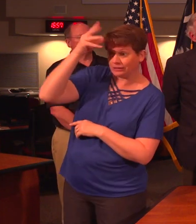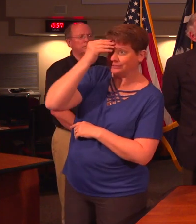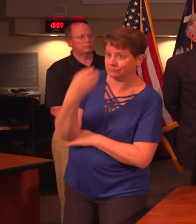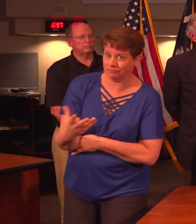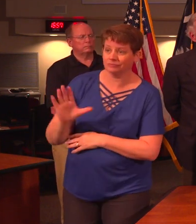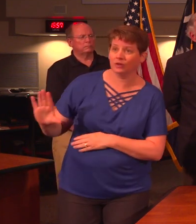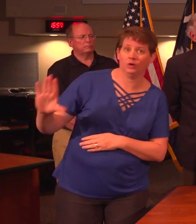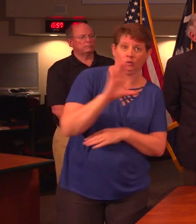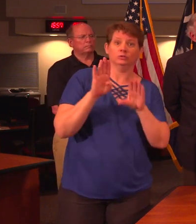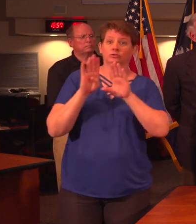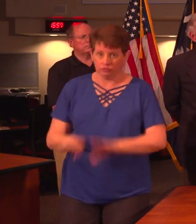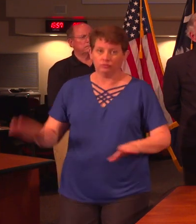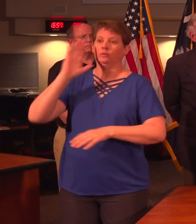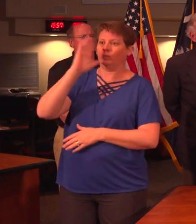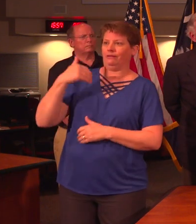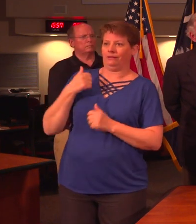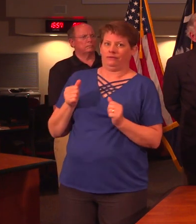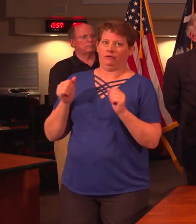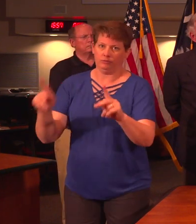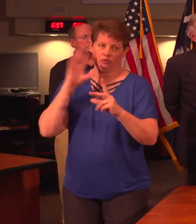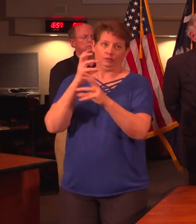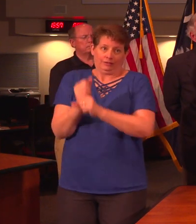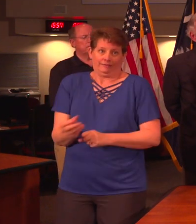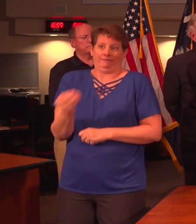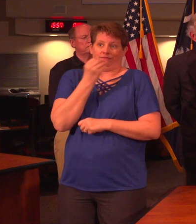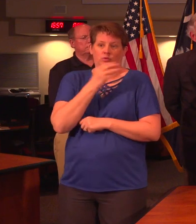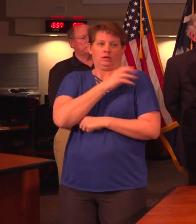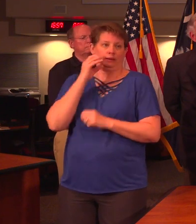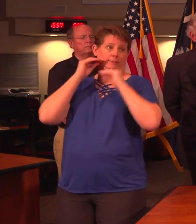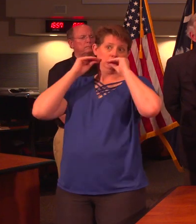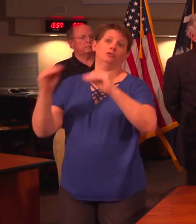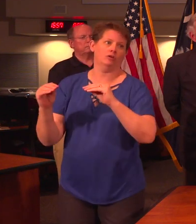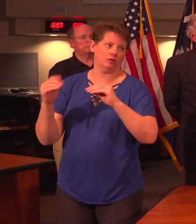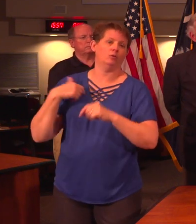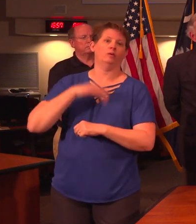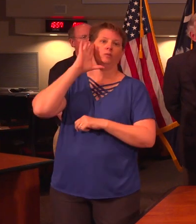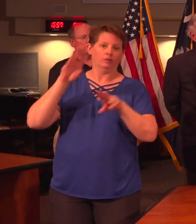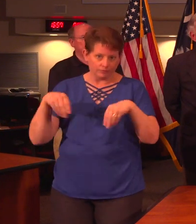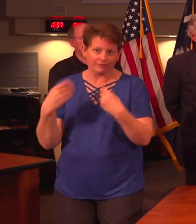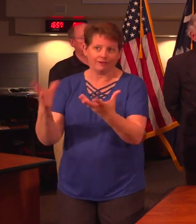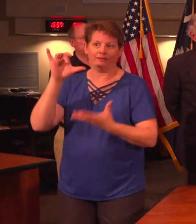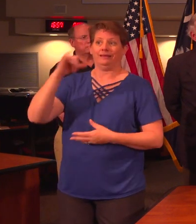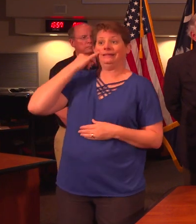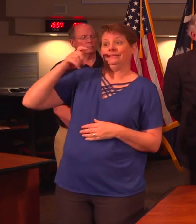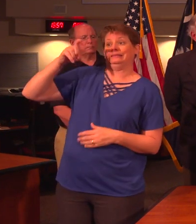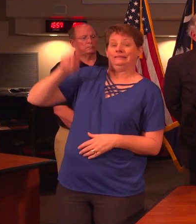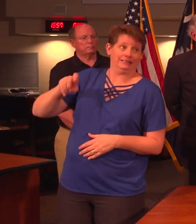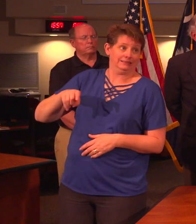their children will have an opportunity to be fed and to get instruction and we will be delivering that if necessary